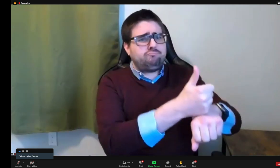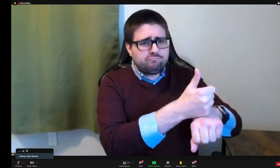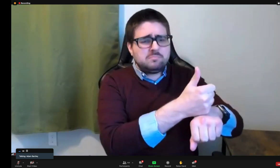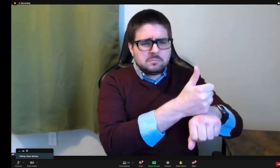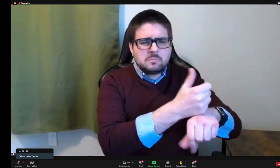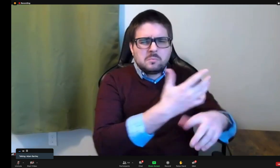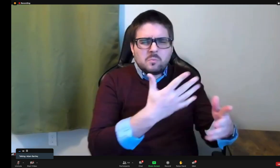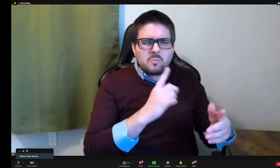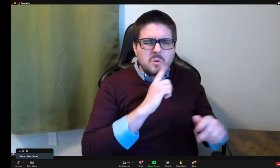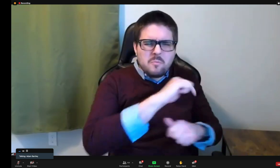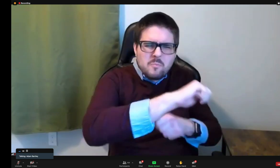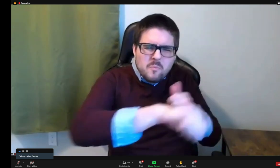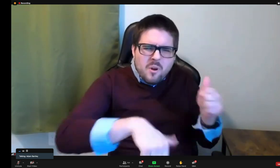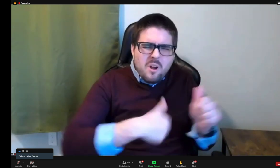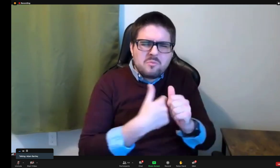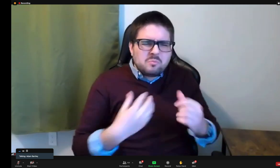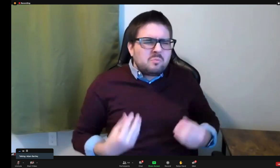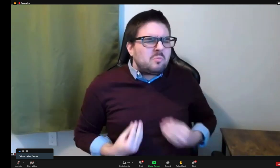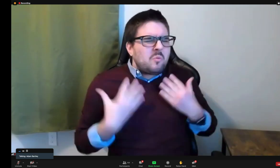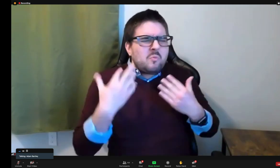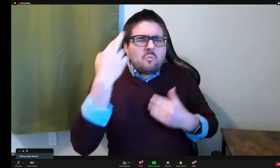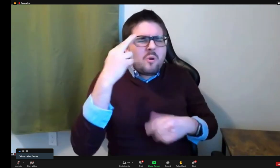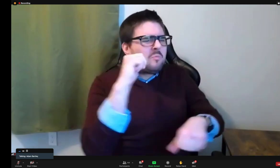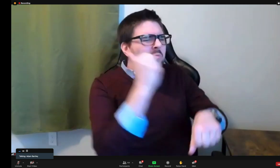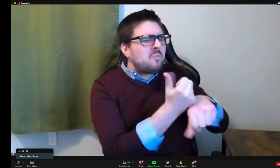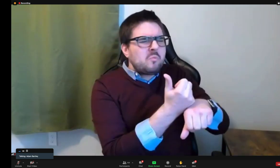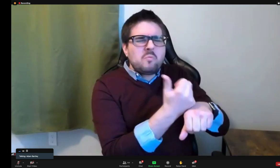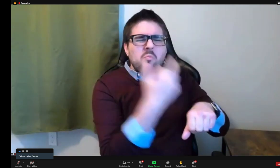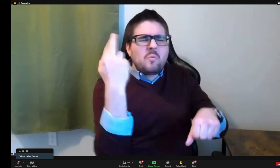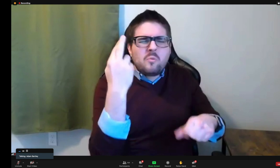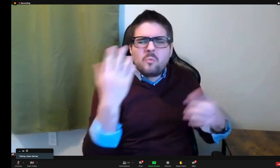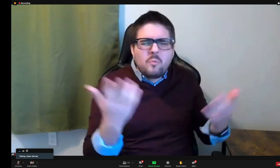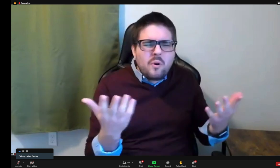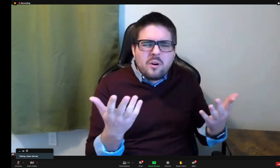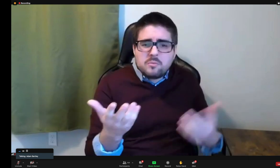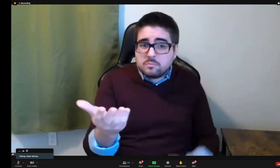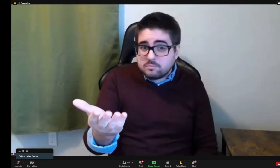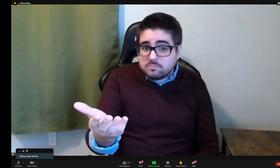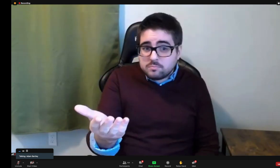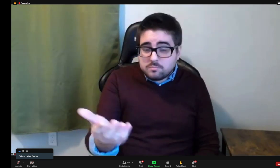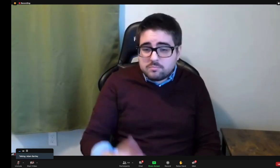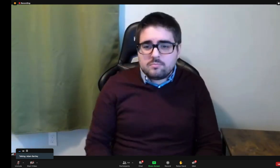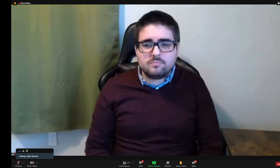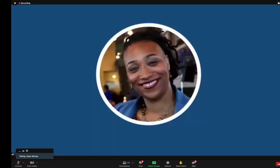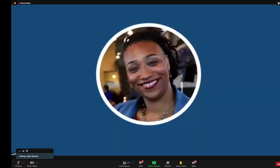and also with the ASL and cultural content there. Tell me more about what inspired that role.